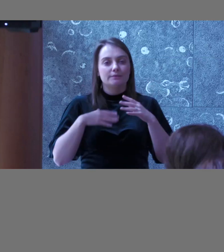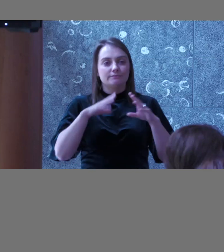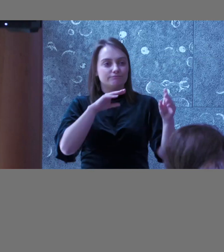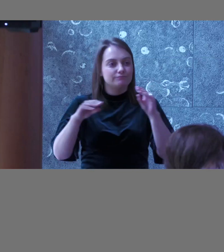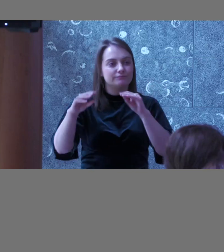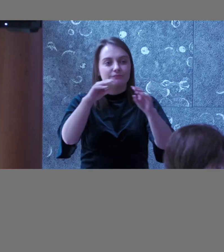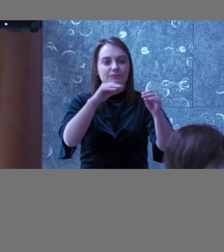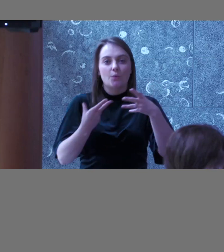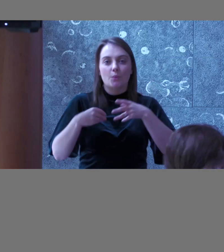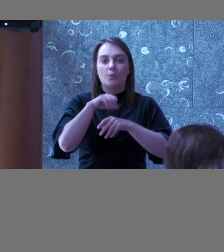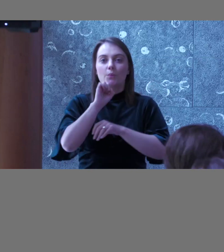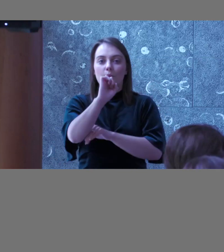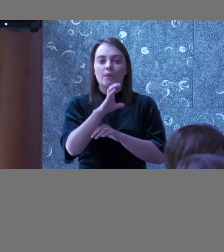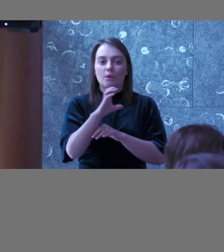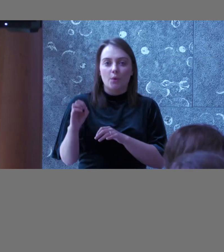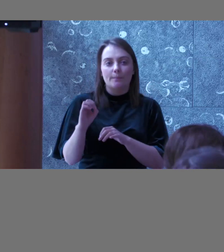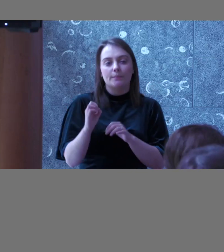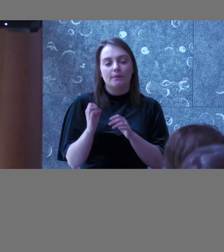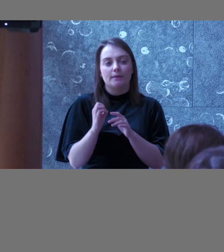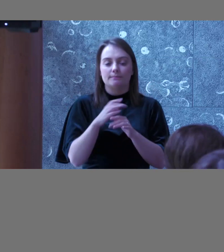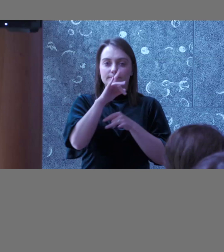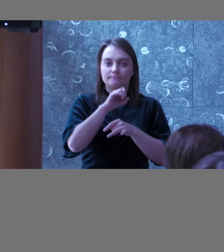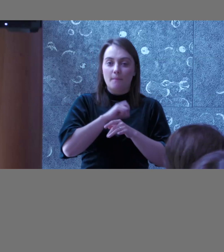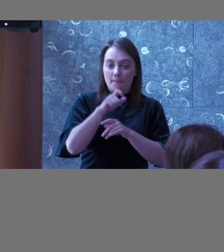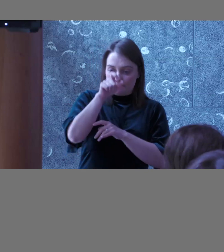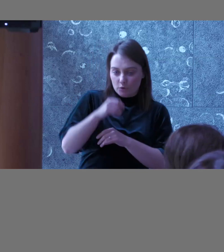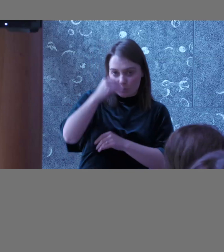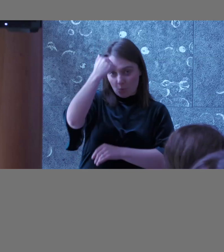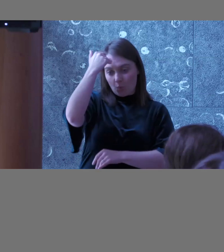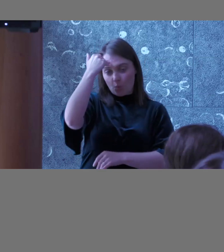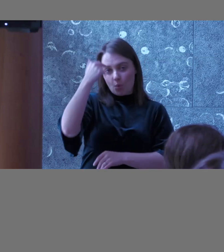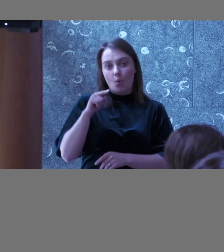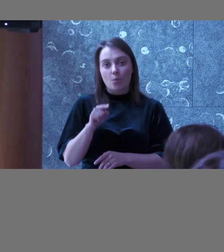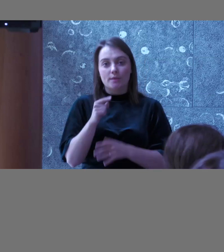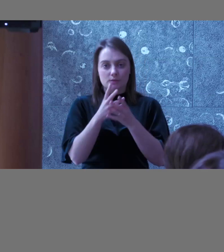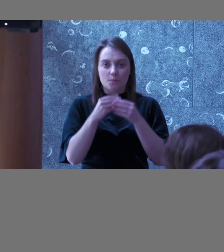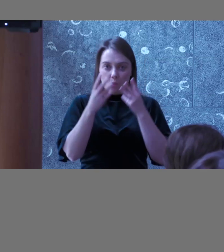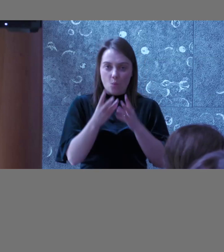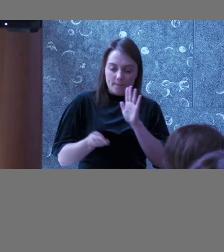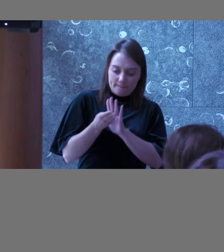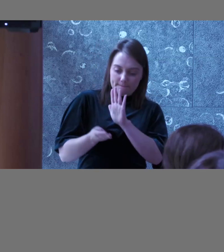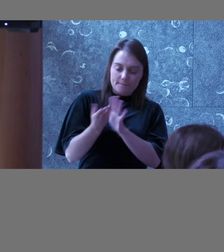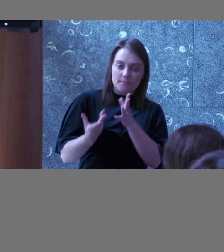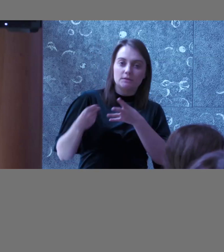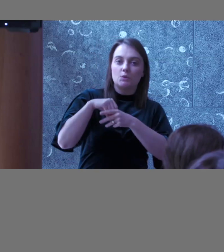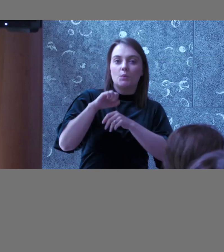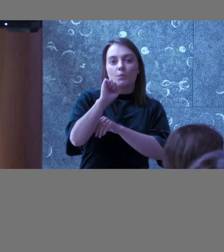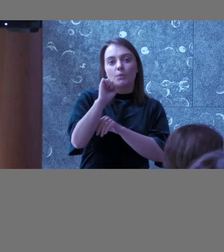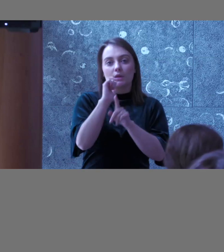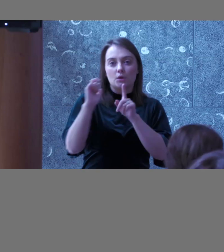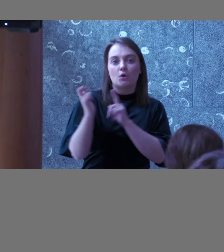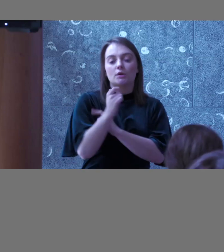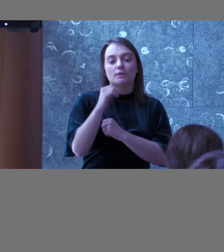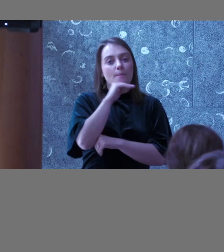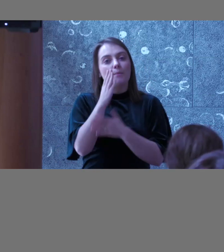it within your company being the person to make sure that others know that this is something you want to build into your culture and become a really important part